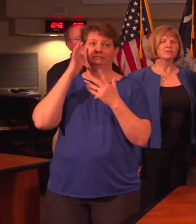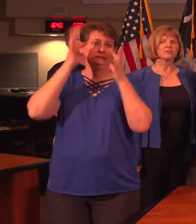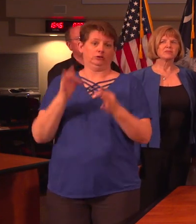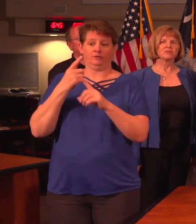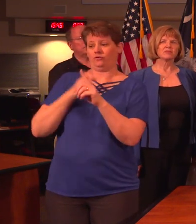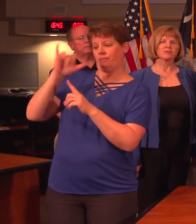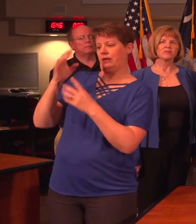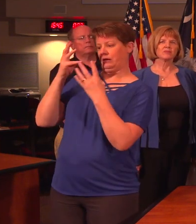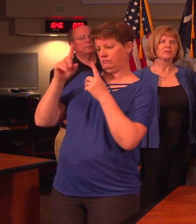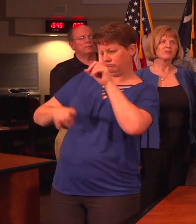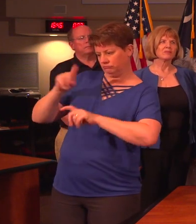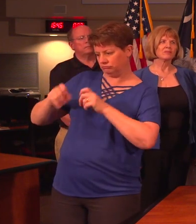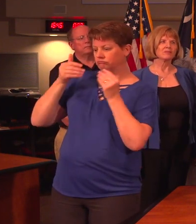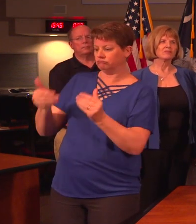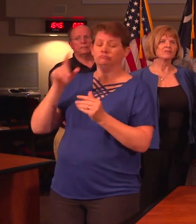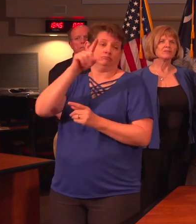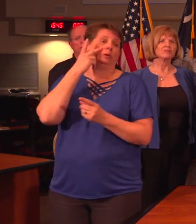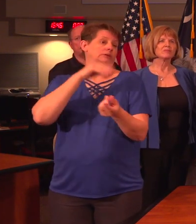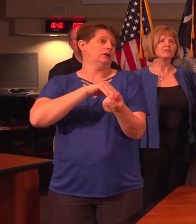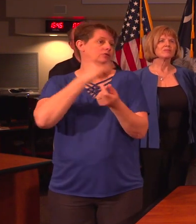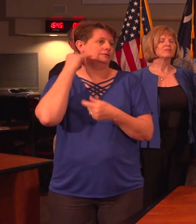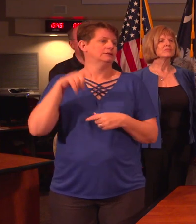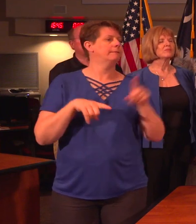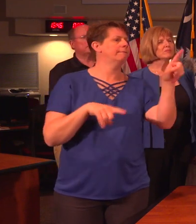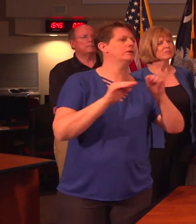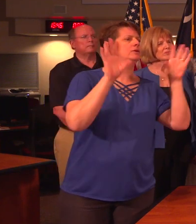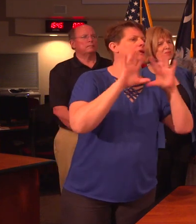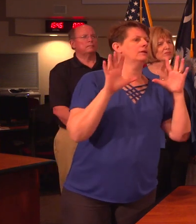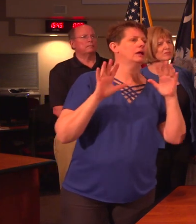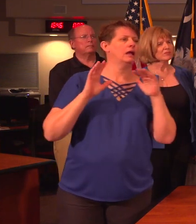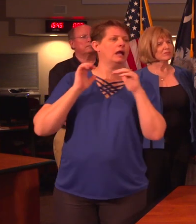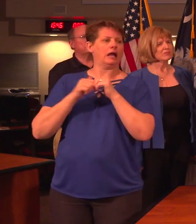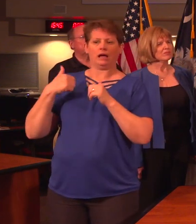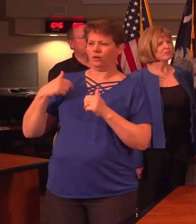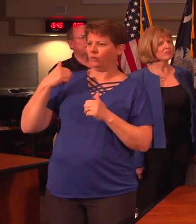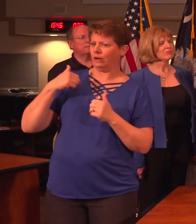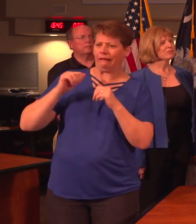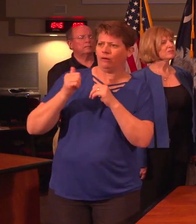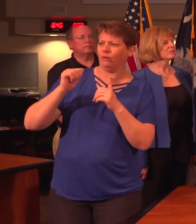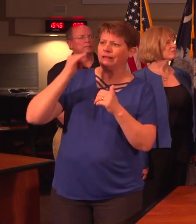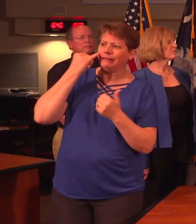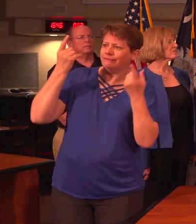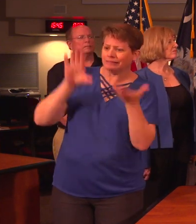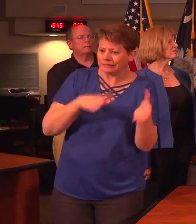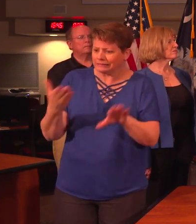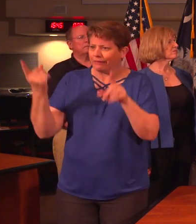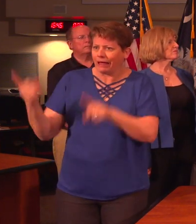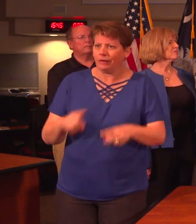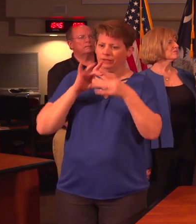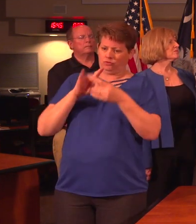step should be and if necessary, go see the doctor. And just to clarify, how would we learn about a death related to coronavirus?